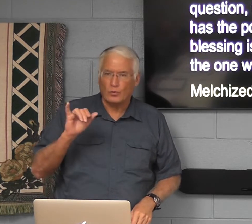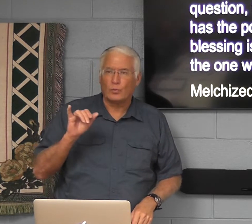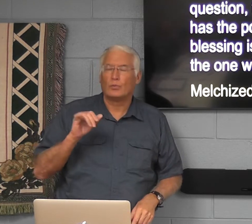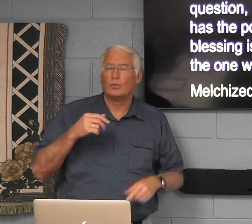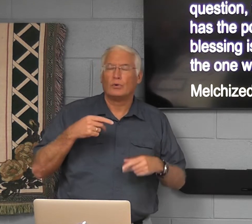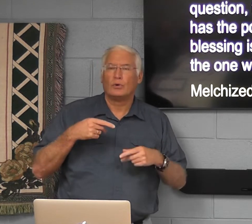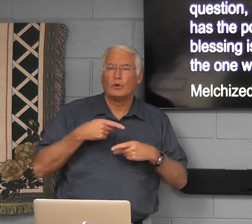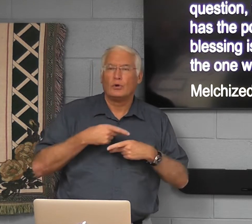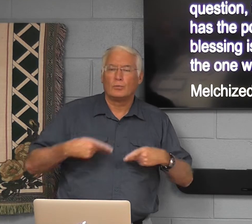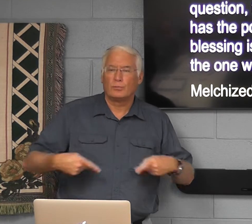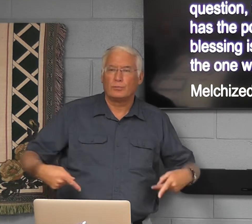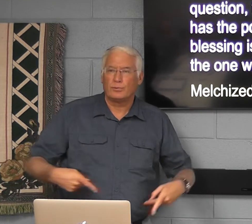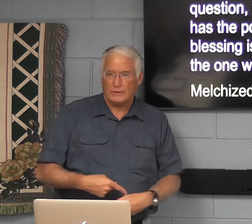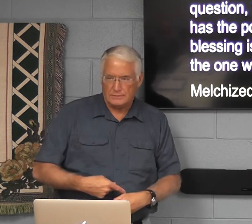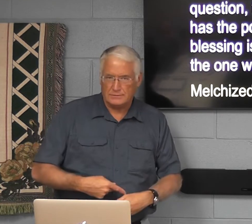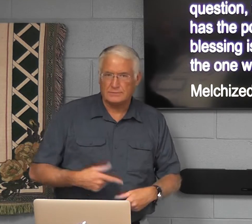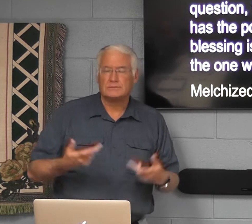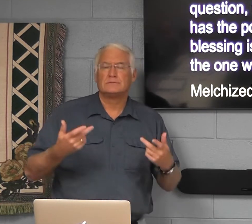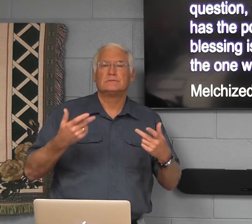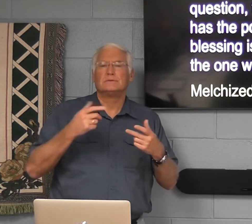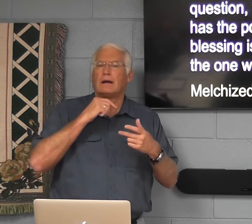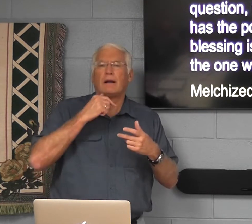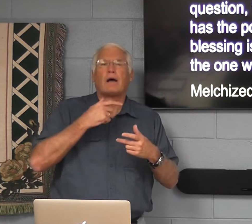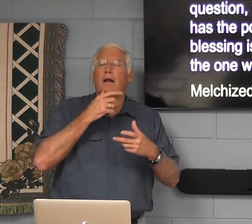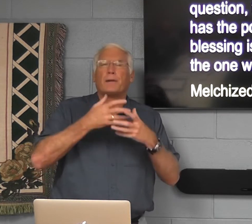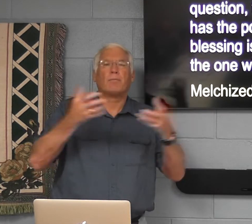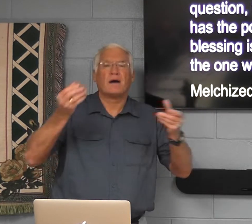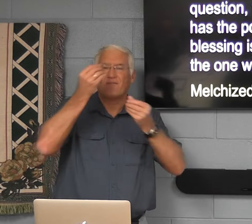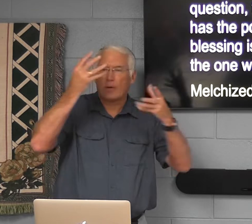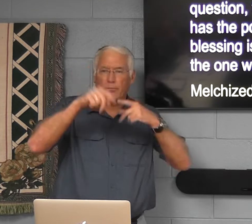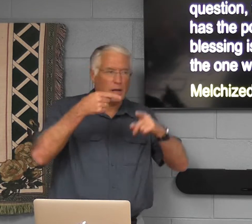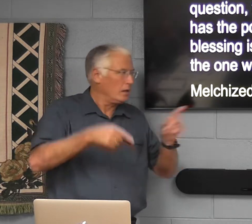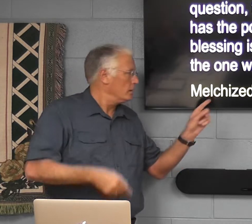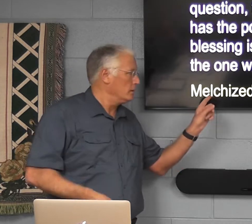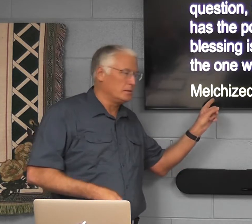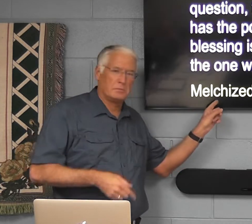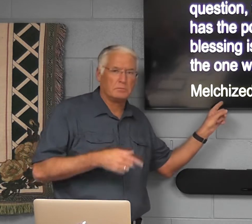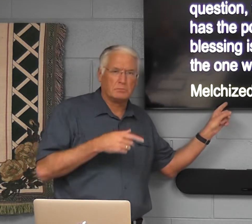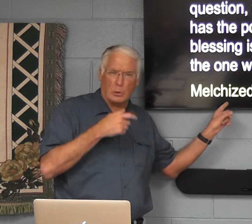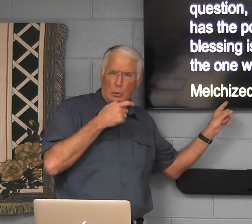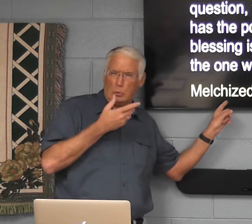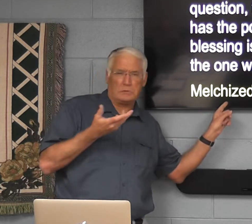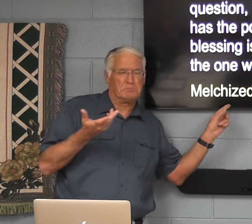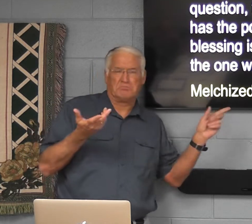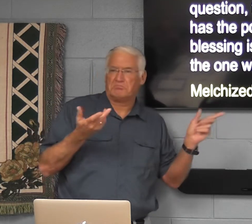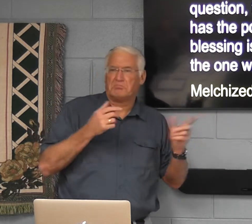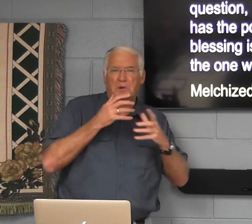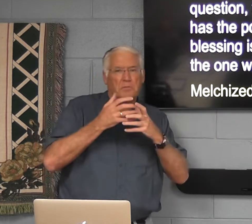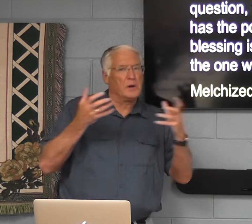blessing. Because there's not much information about him.